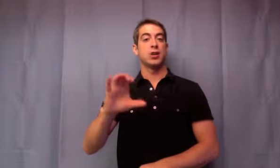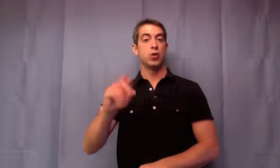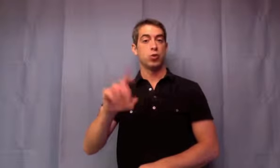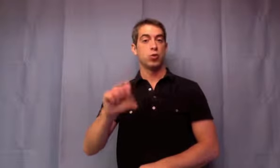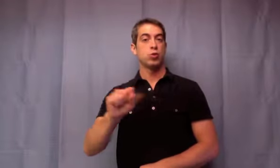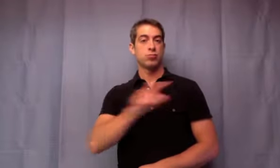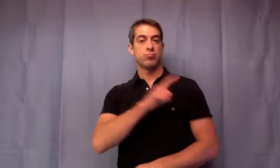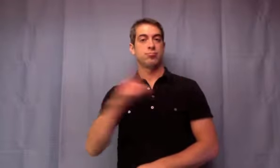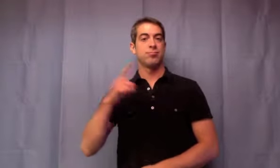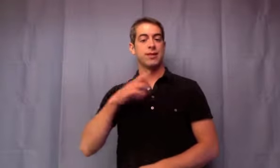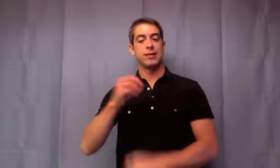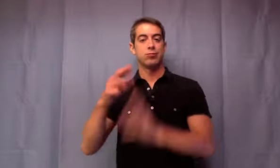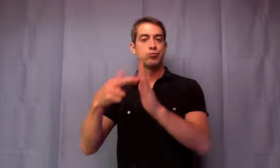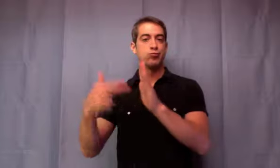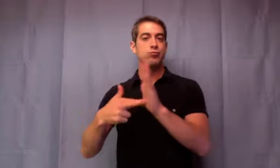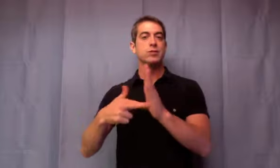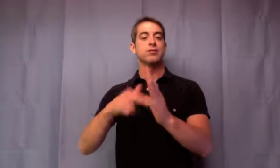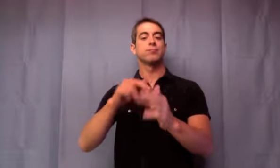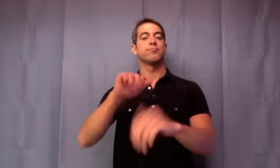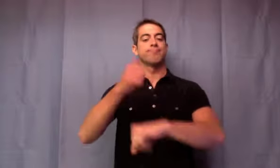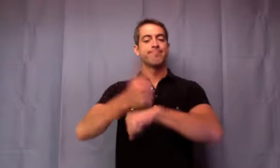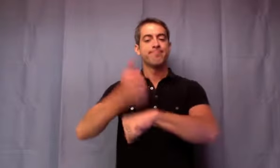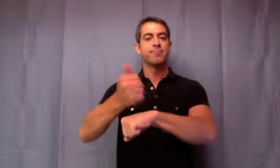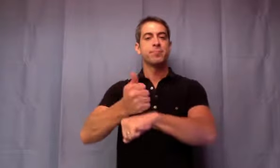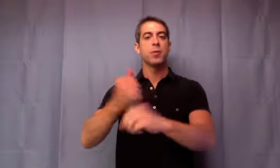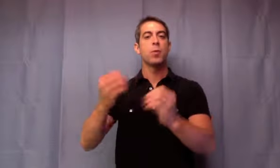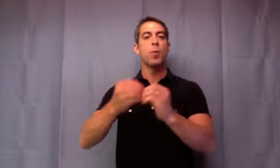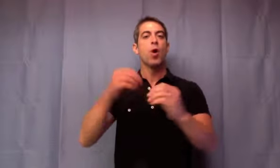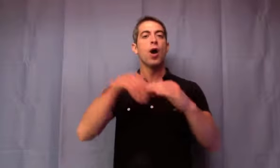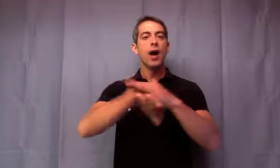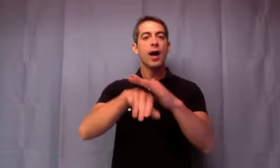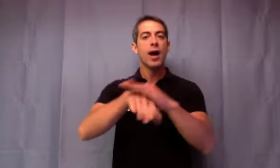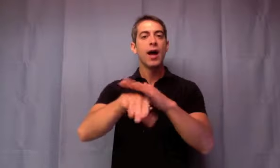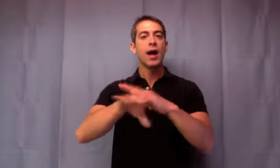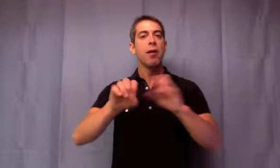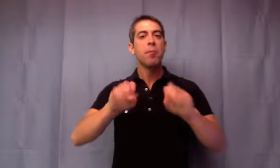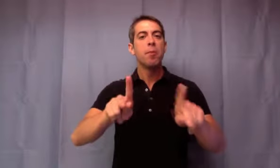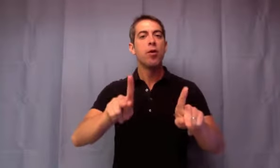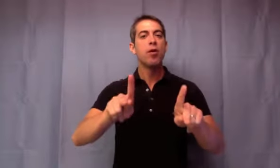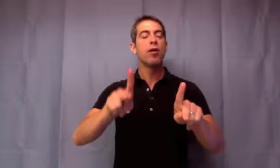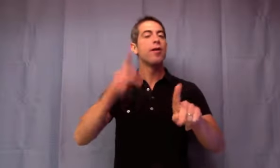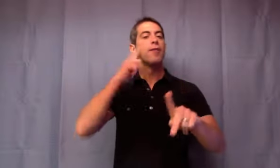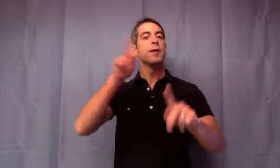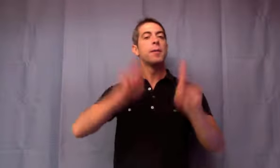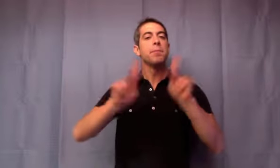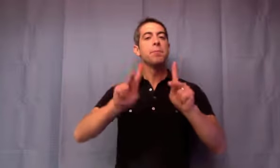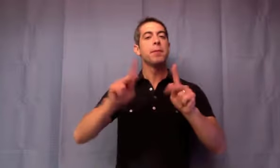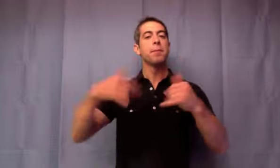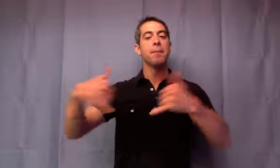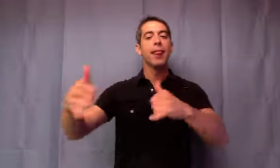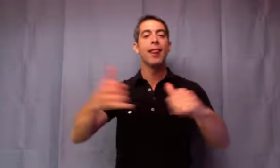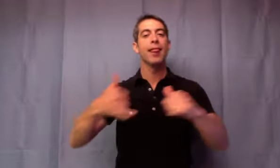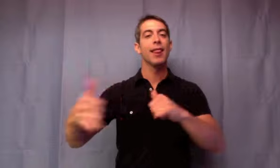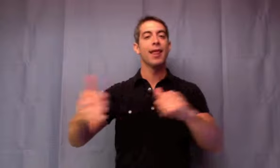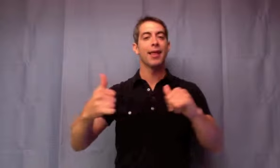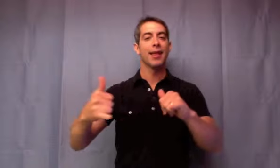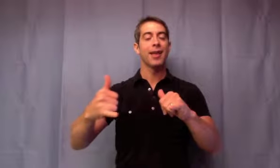thus providing more people the essential opportunity to play. Our state has many wonderful